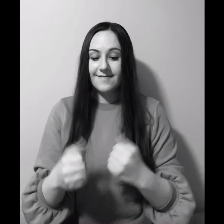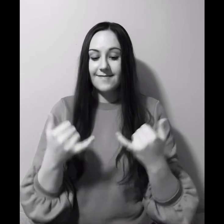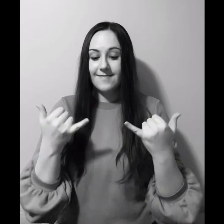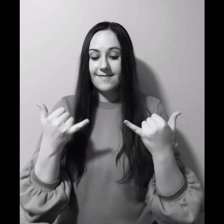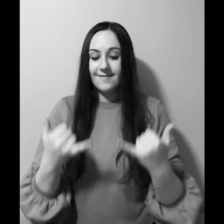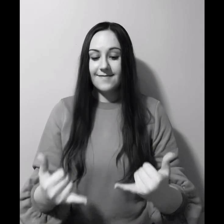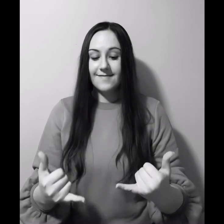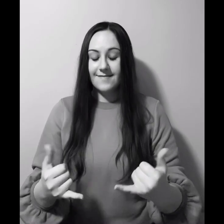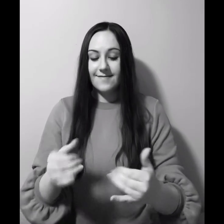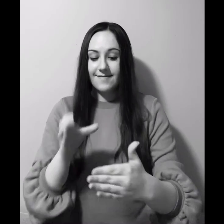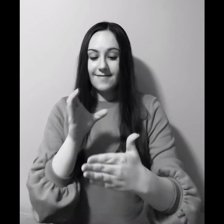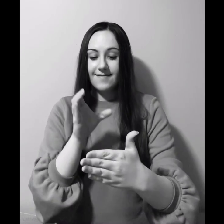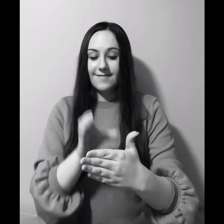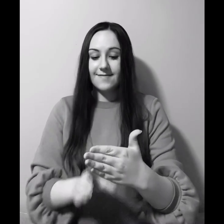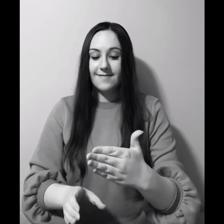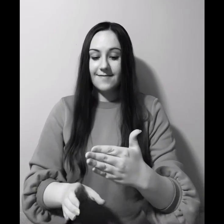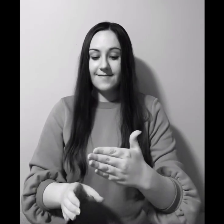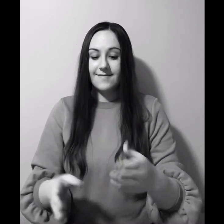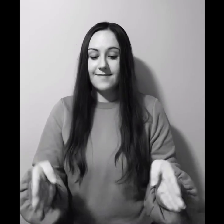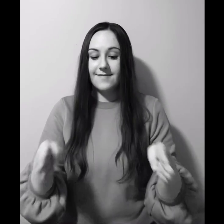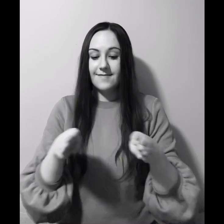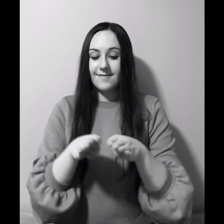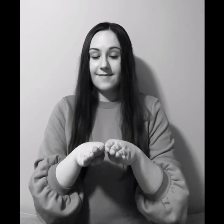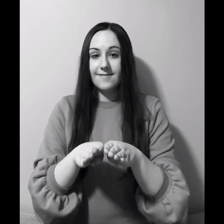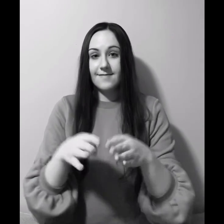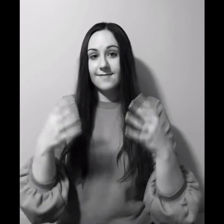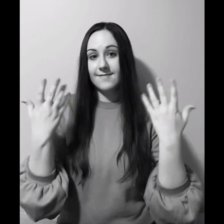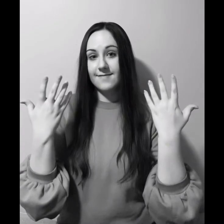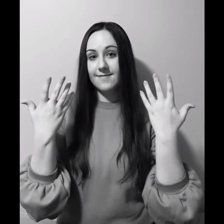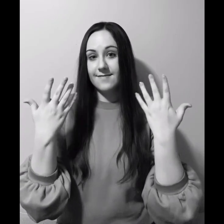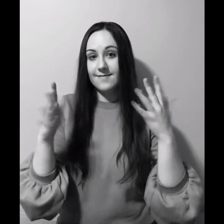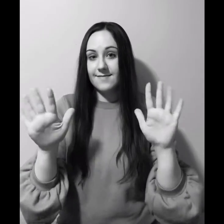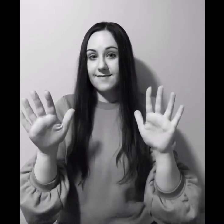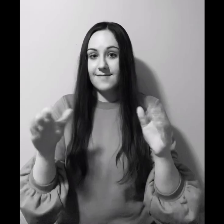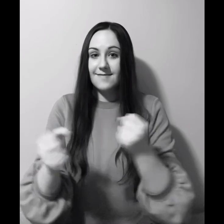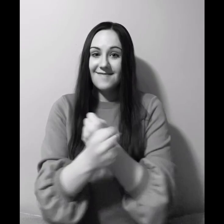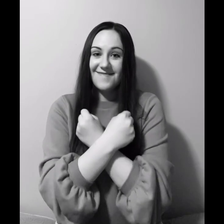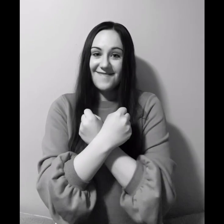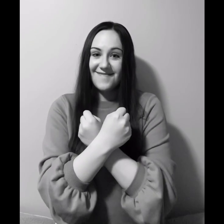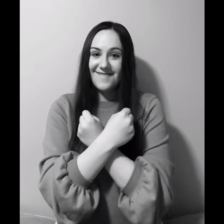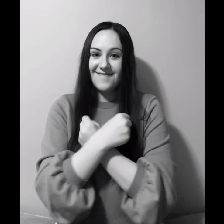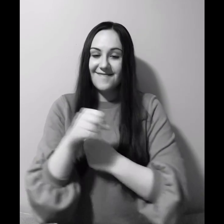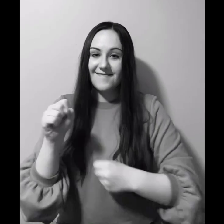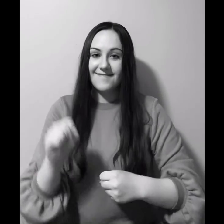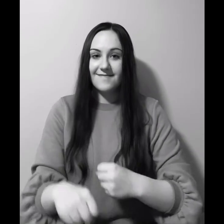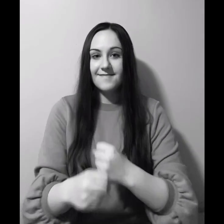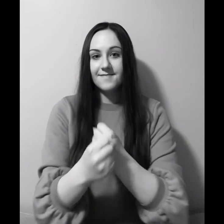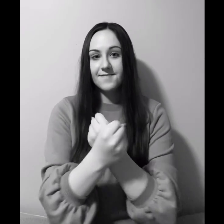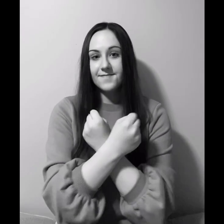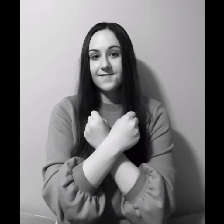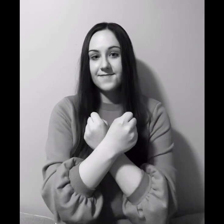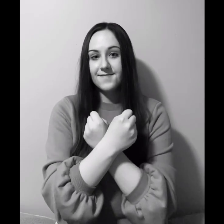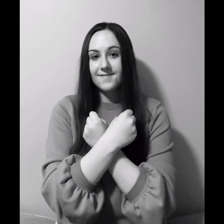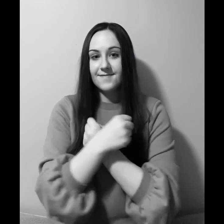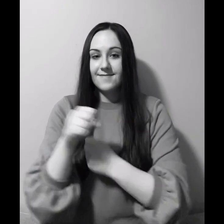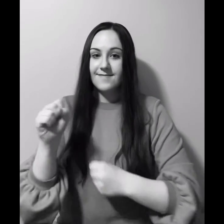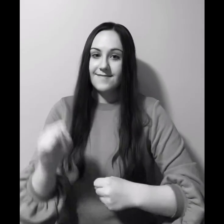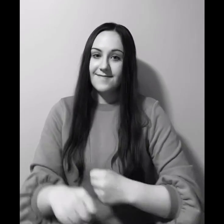And now the chapter is closed and done To love, love you, to love, love